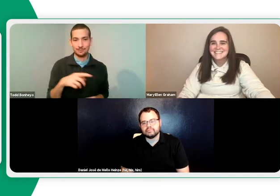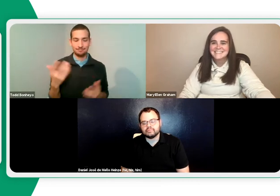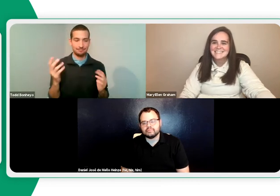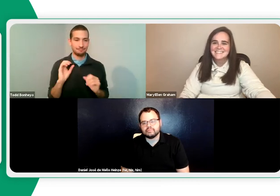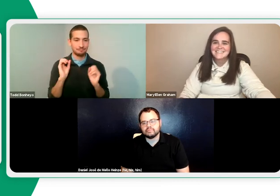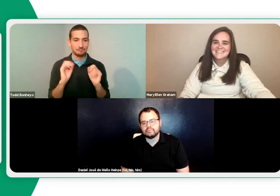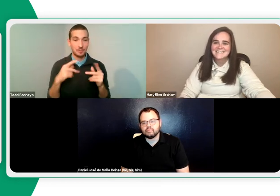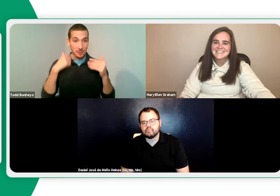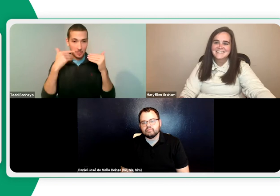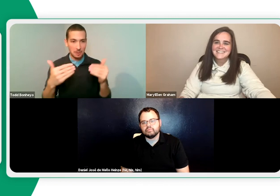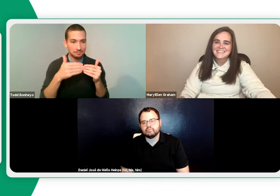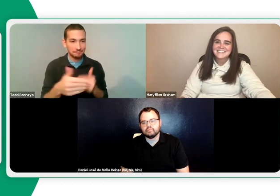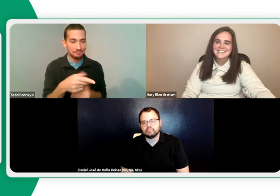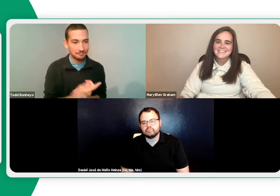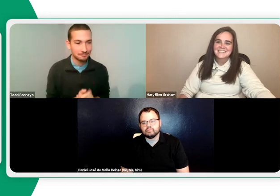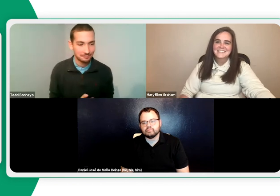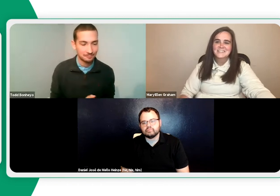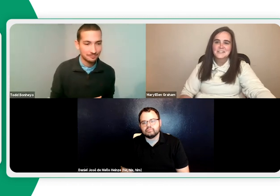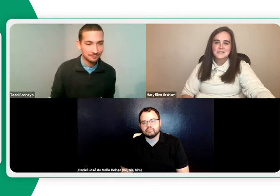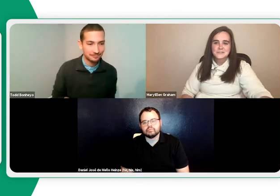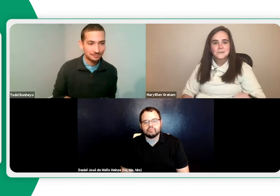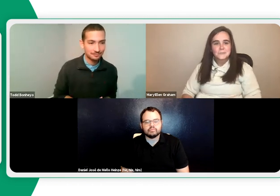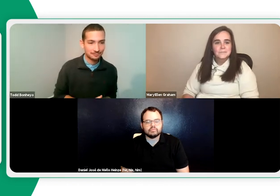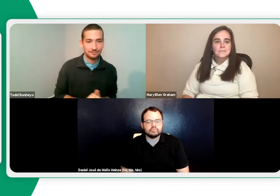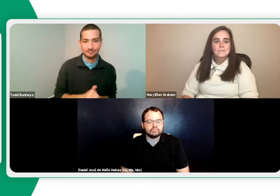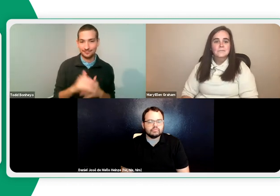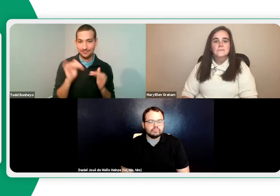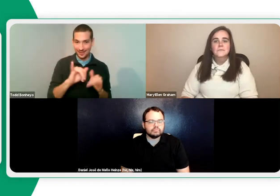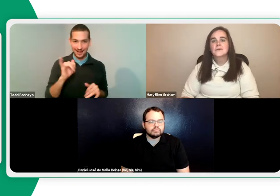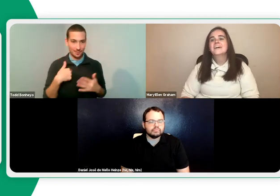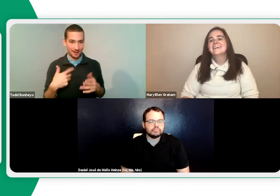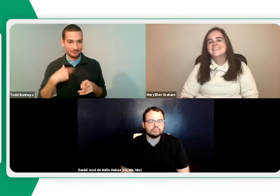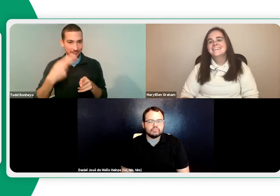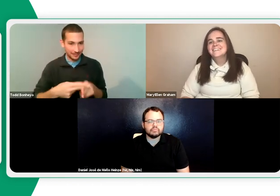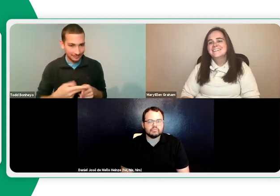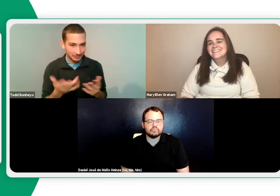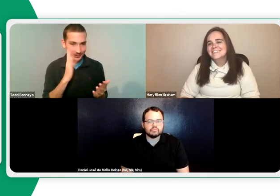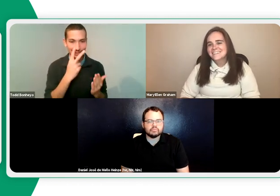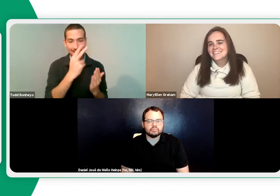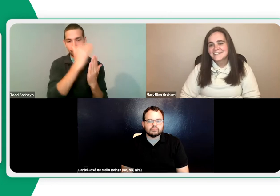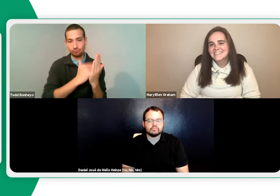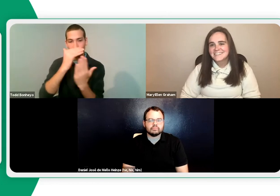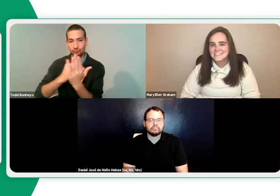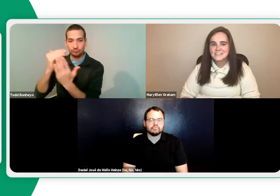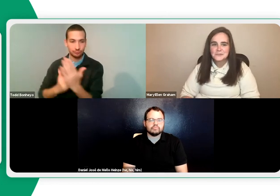feel like after tonight, all that information will be lost. That is not the case. We will follow up with an email containing Daniel's resources,